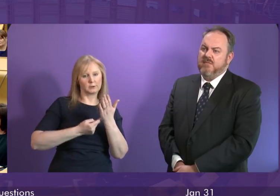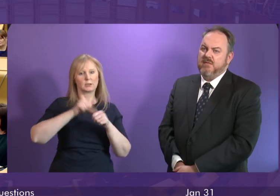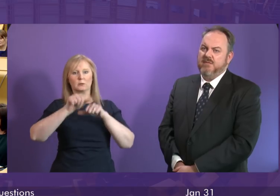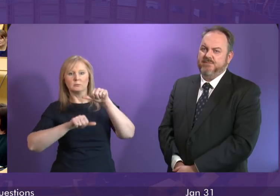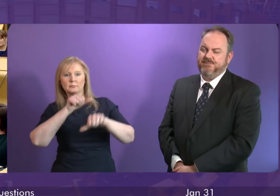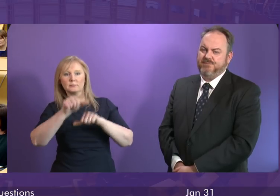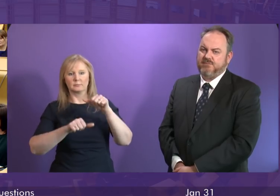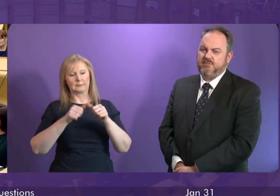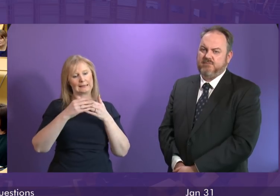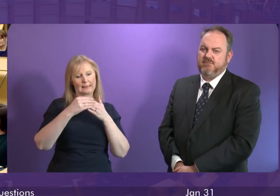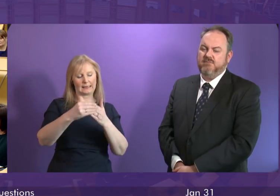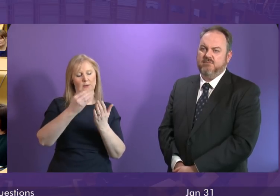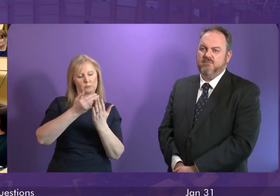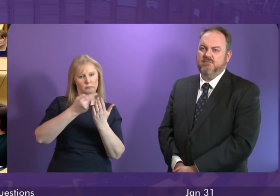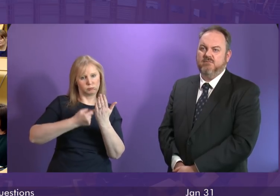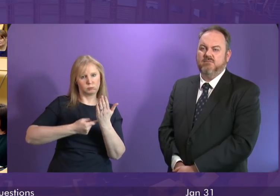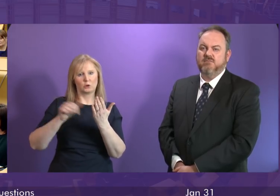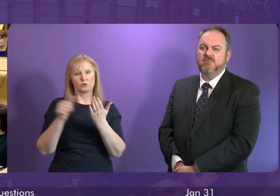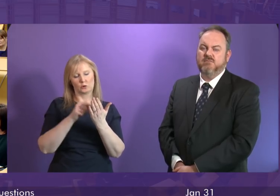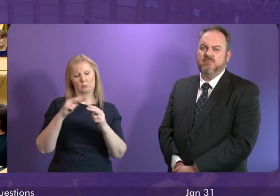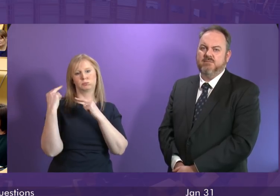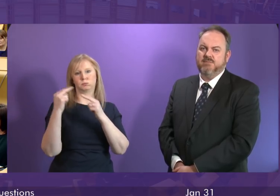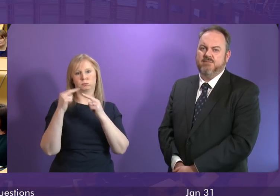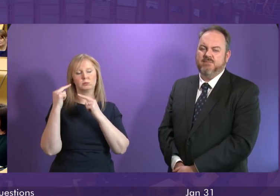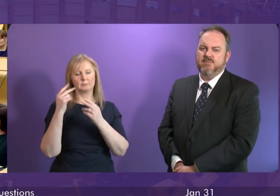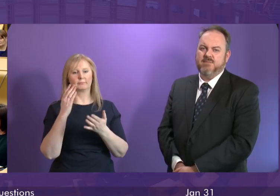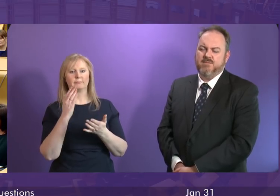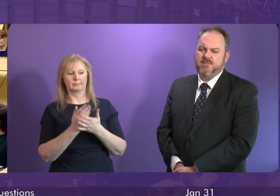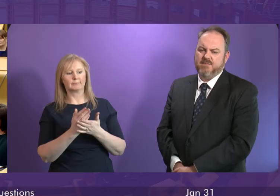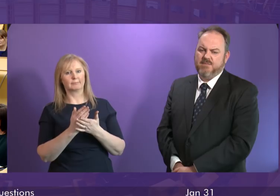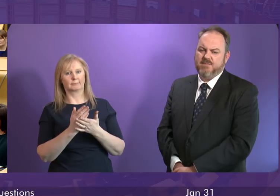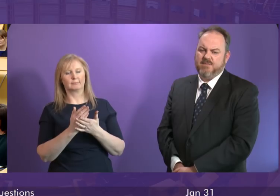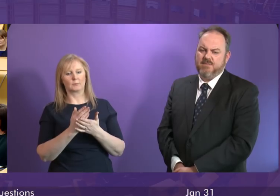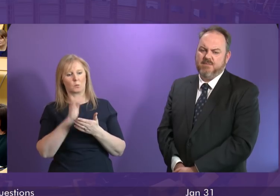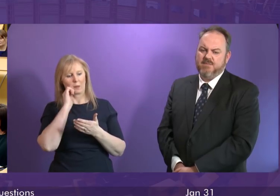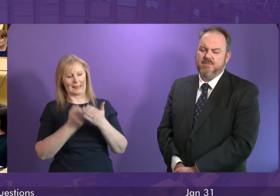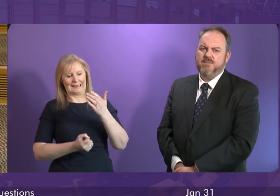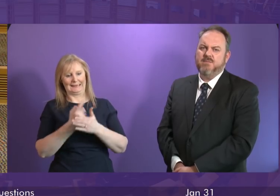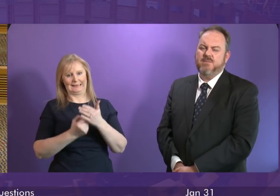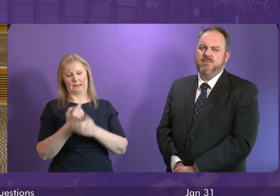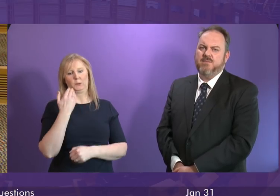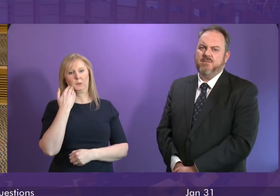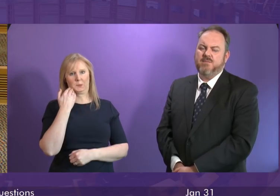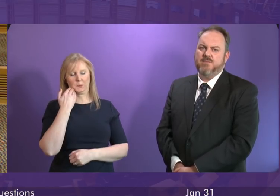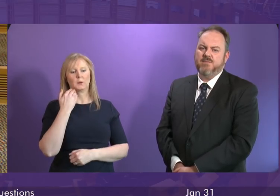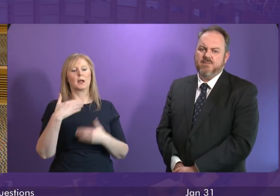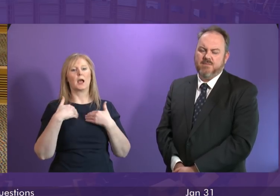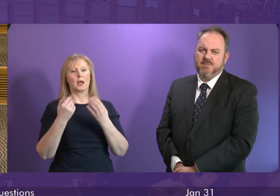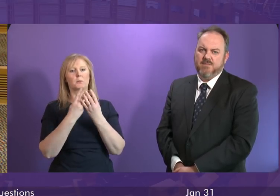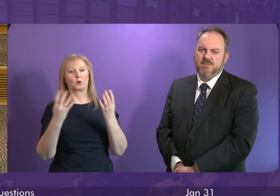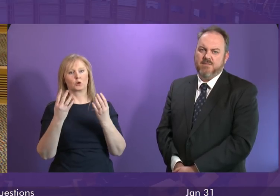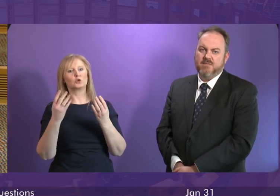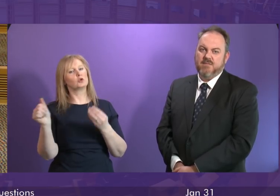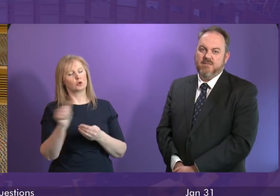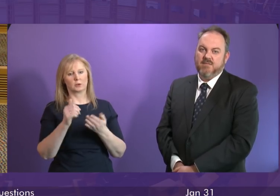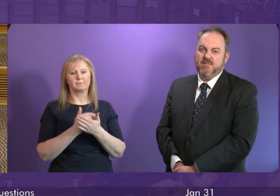guidance that are in place, and that will be the case in these instances, and health boards should always make